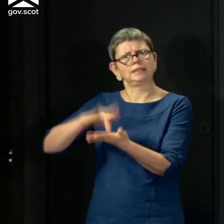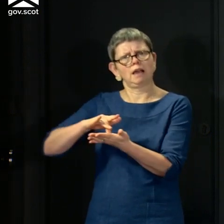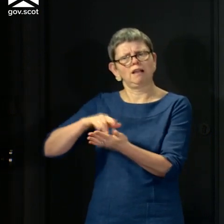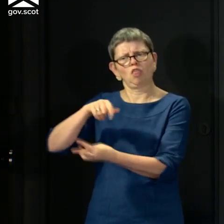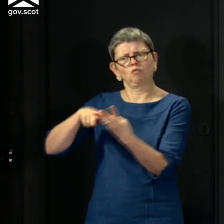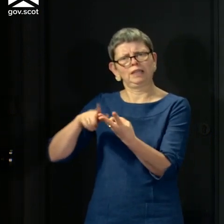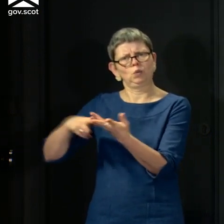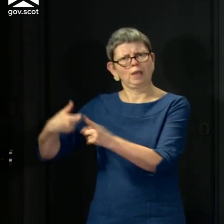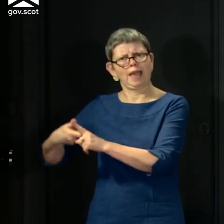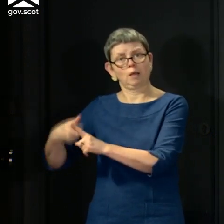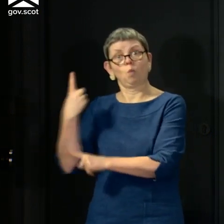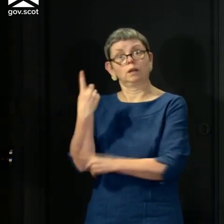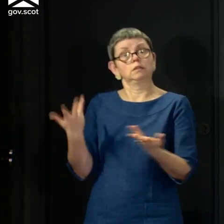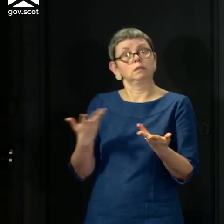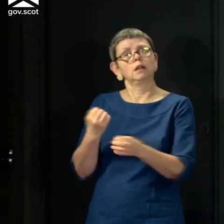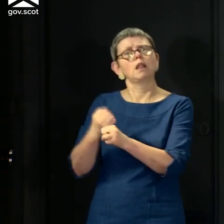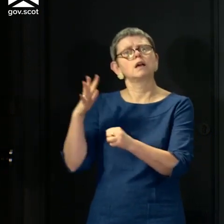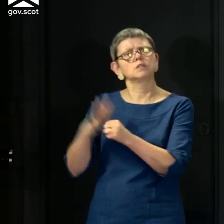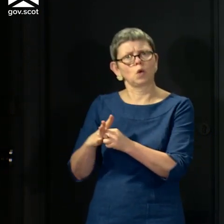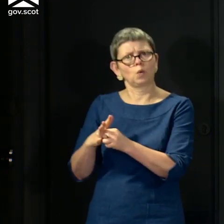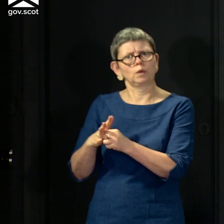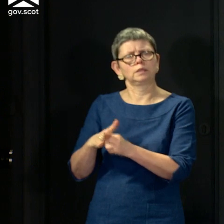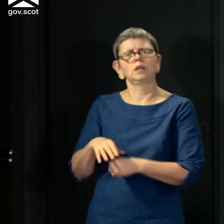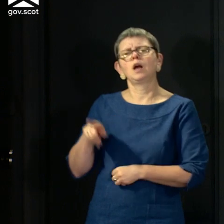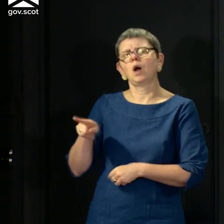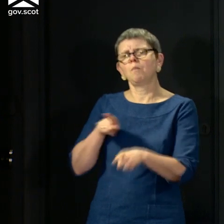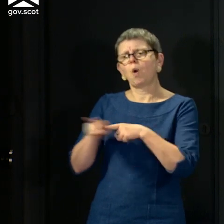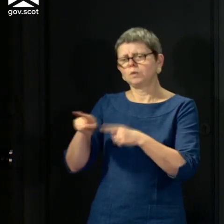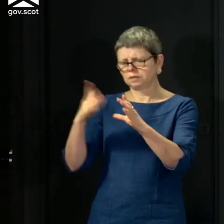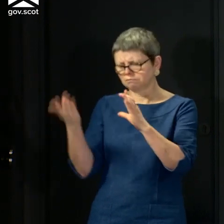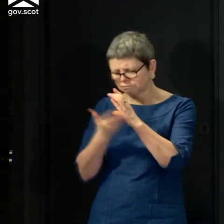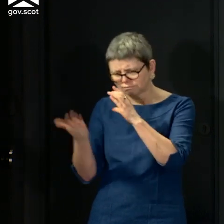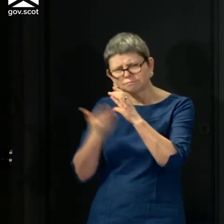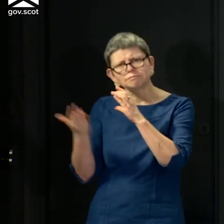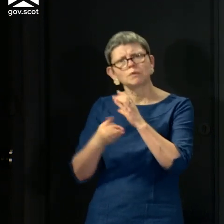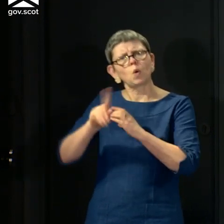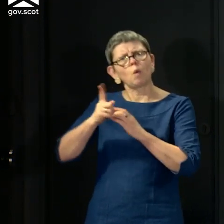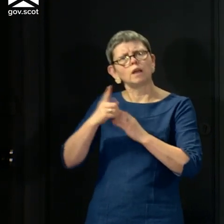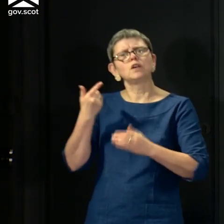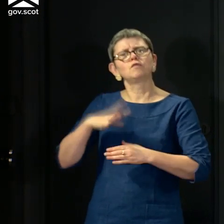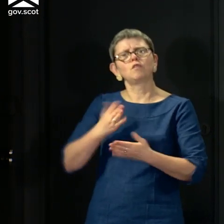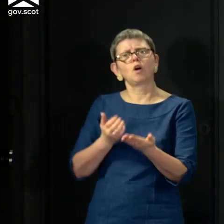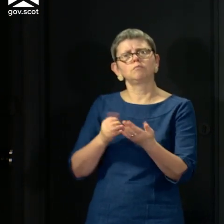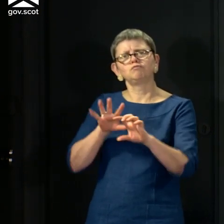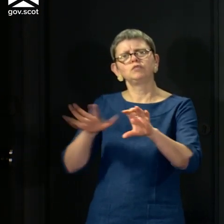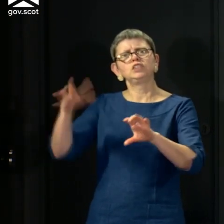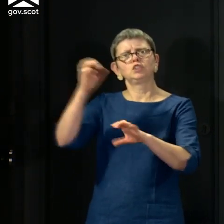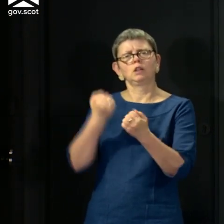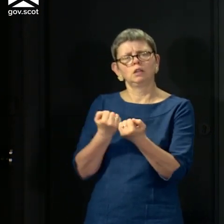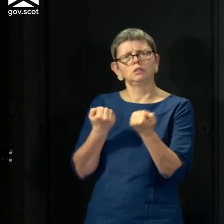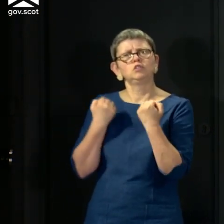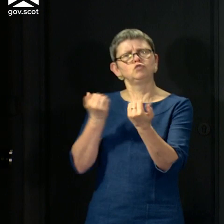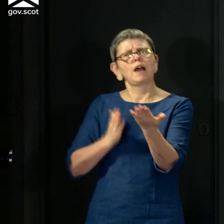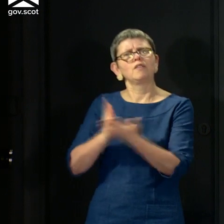The majority of the samples tested there are taken from the regional drive-through testing centres in Scotland, in Edinburgh, Glasgow, Aberdeen, Inverness and